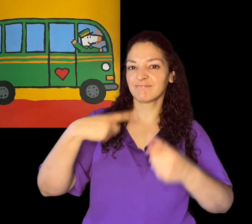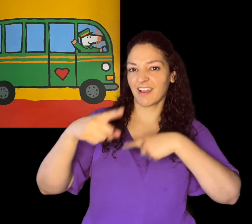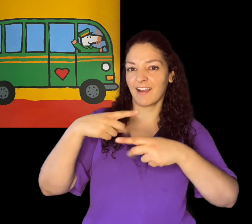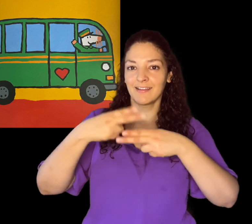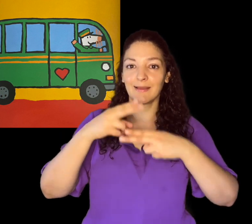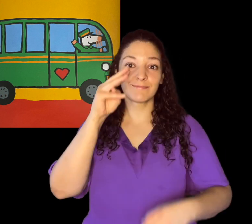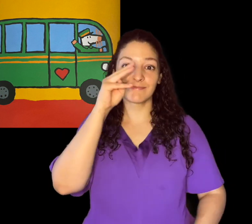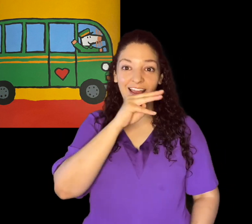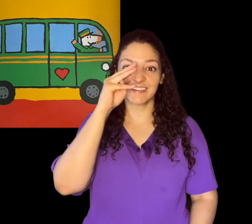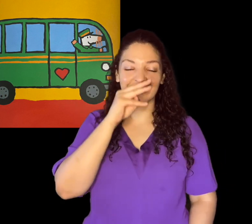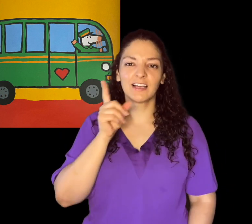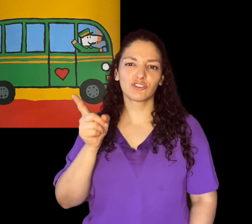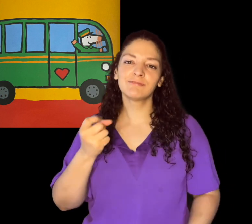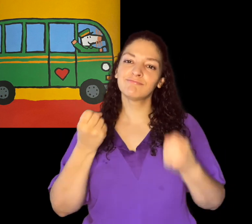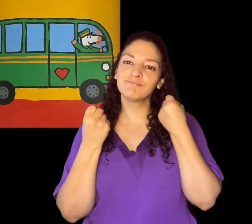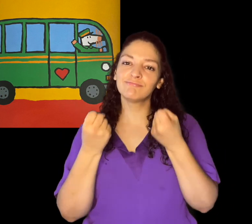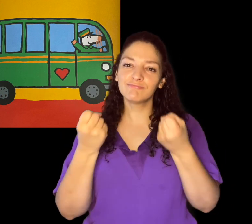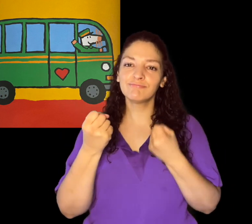Maisie is driving her bus today.